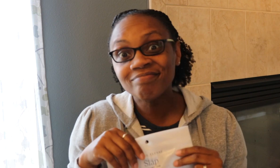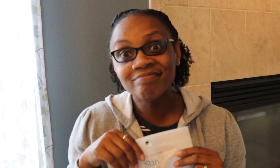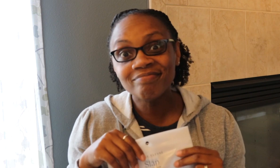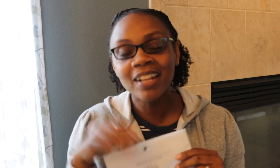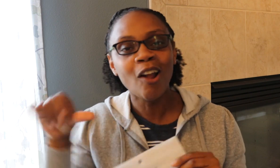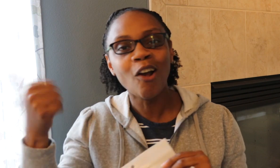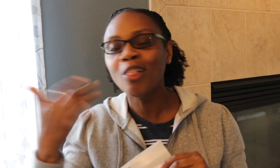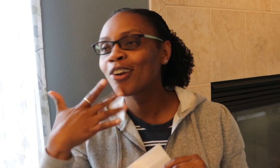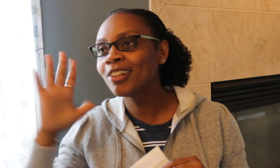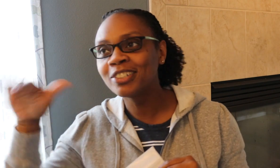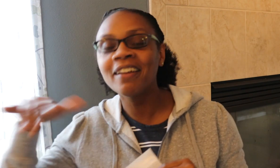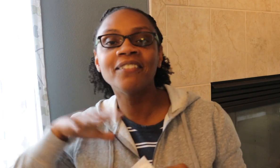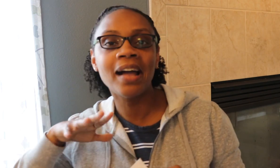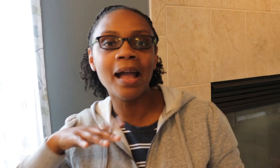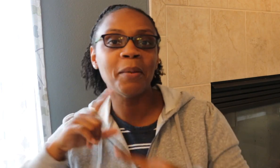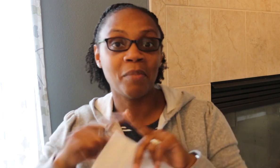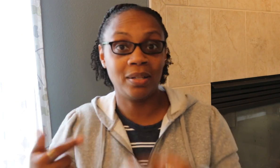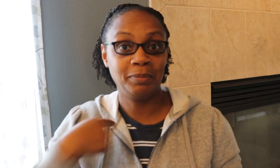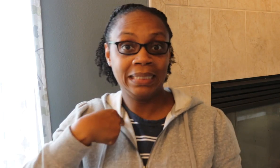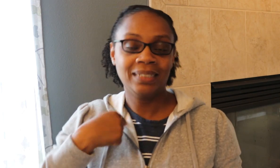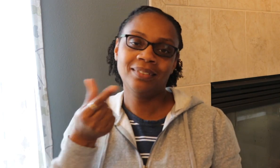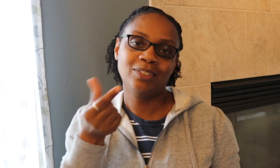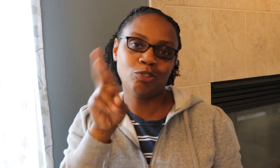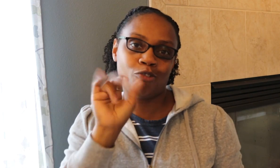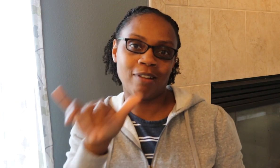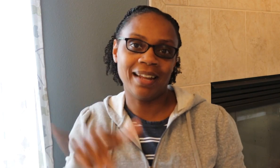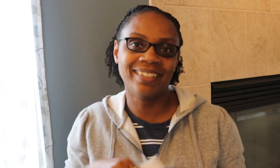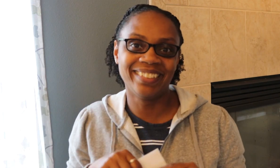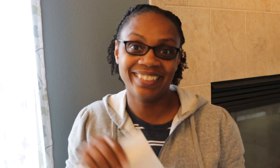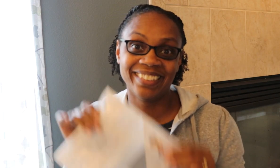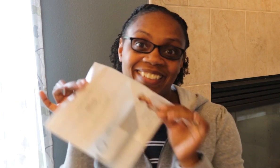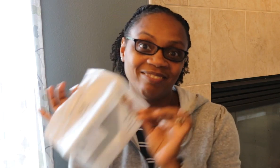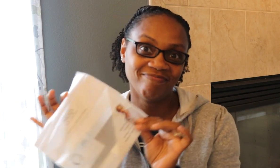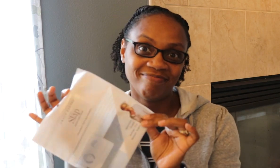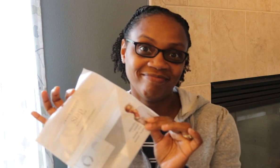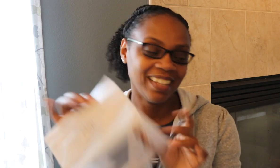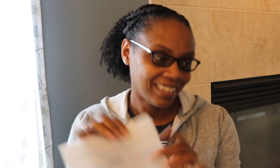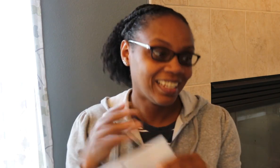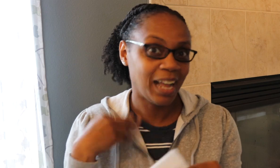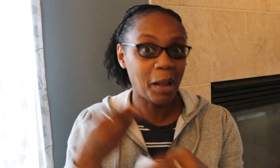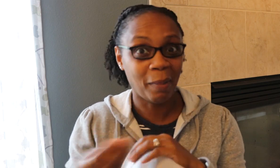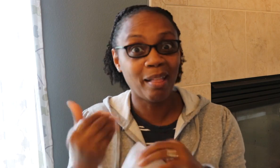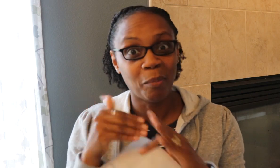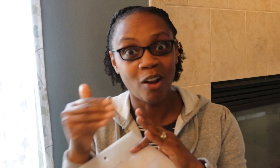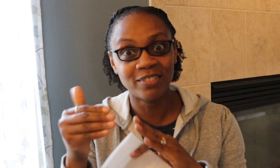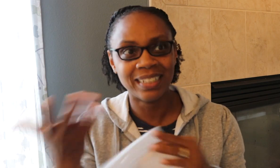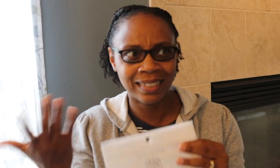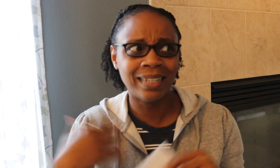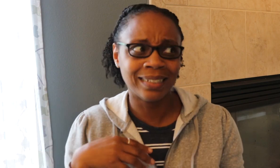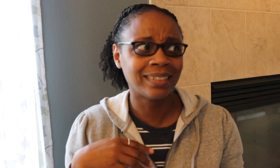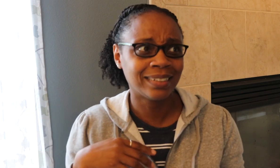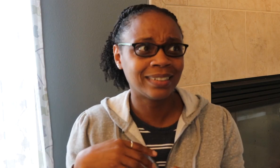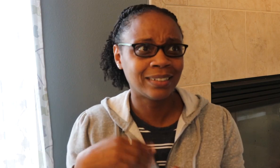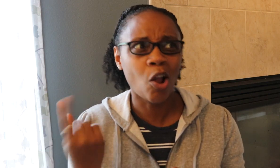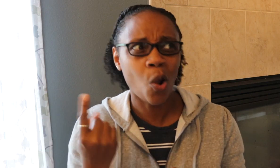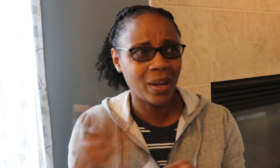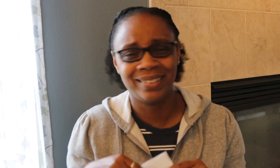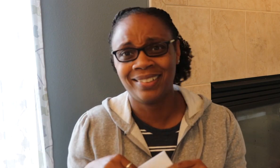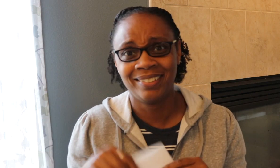gray. The other colors are cool too. I've bought a couple of those, but I tend to always buy gray now. So yeah, I use these all the time.